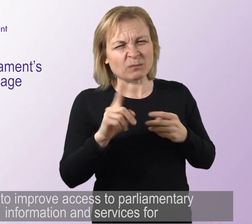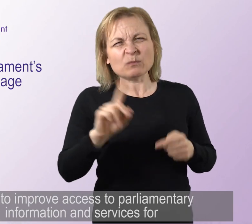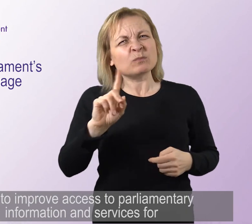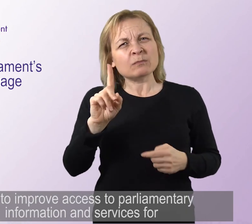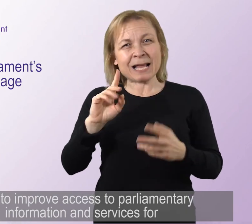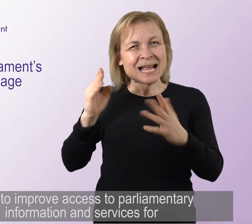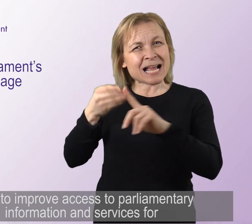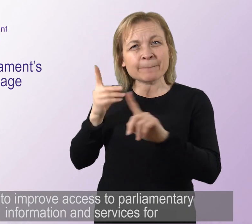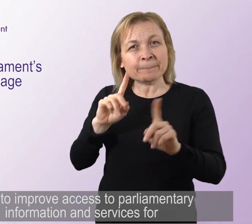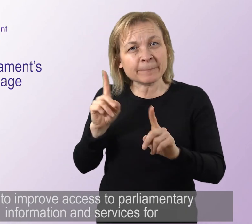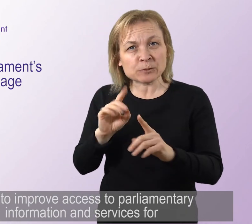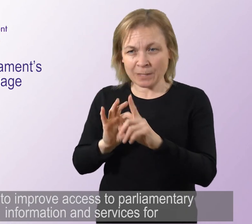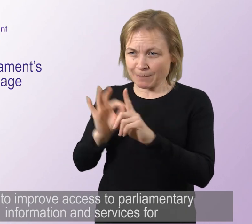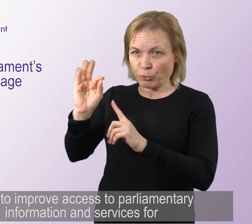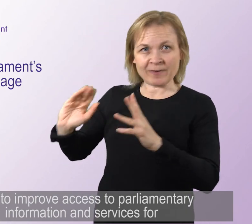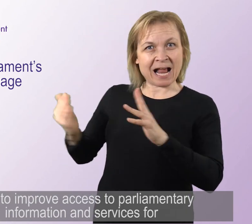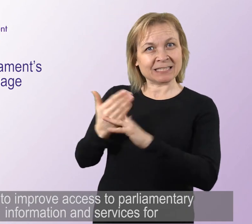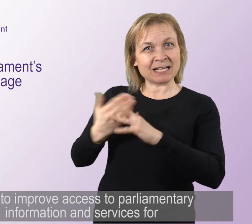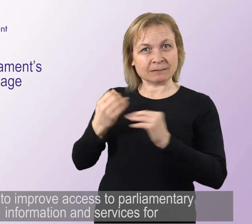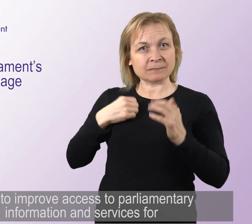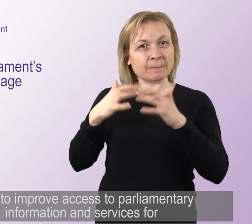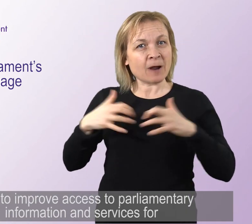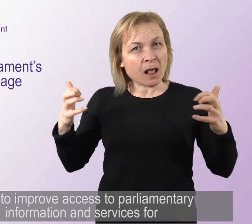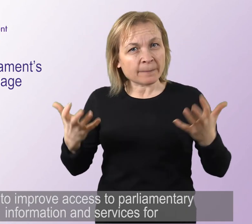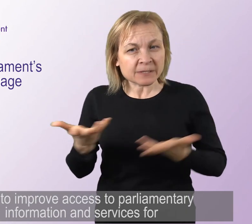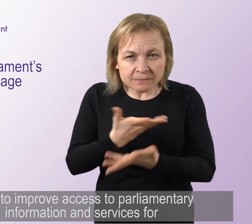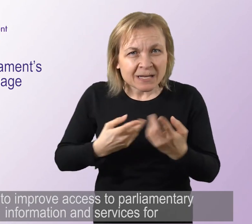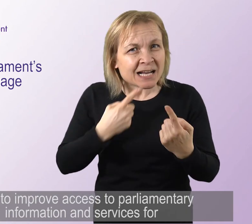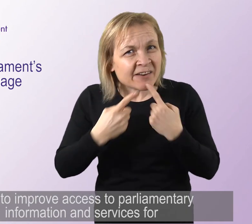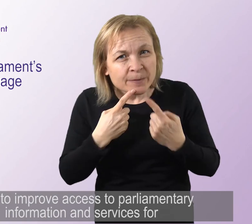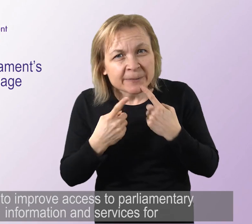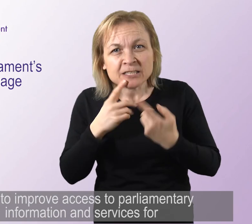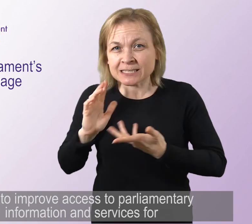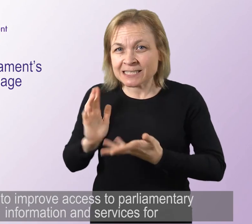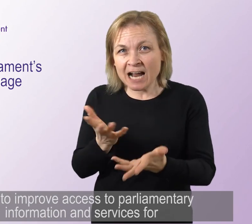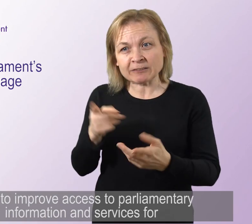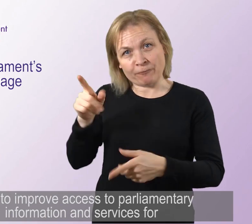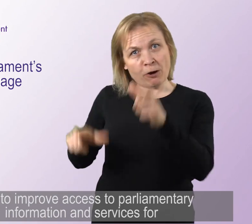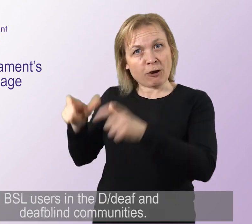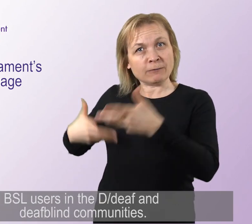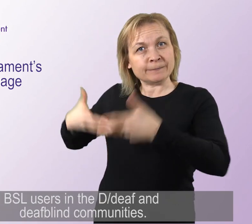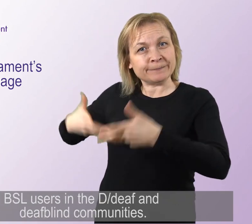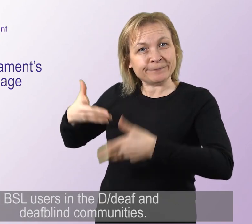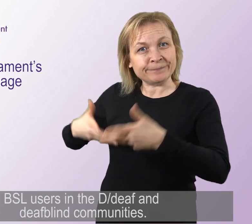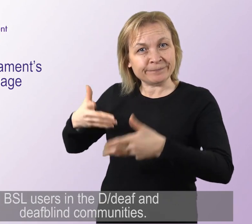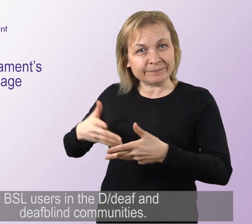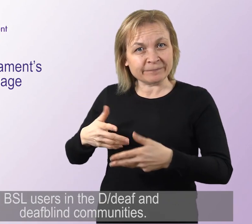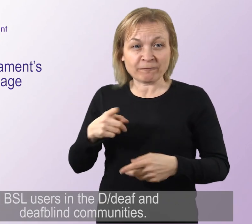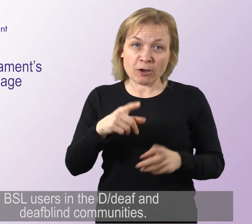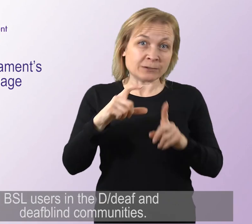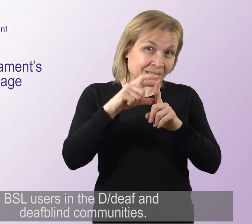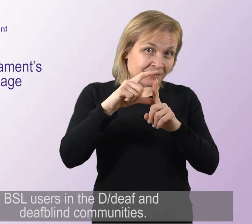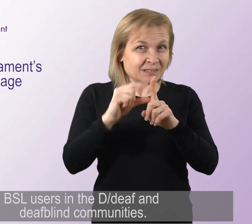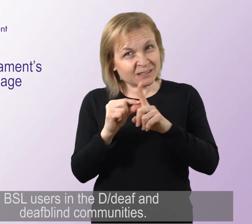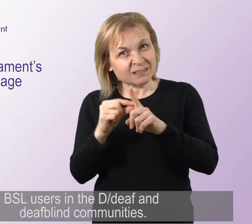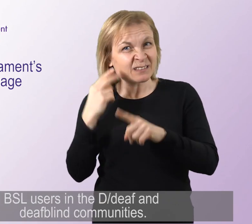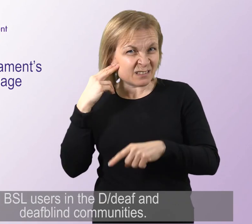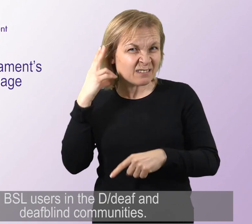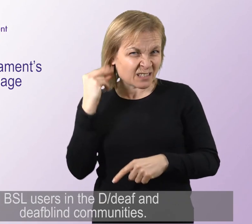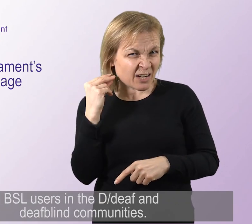improve access to parliamentary information and services for BSL users in the deaf and deafblind communities